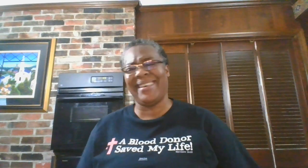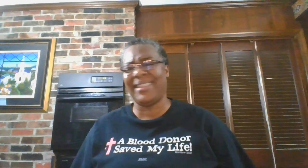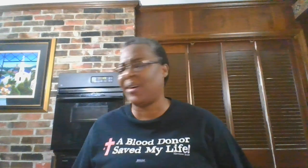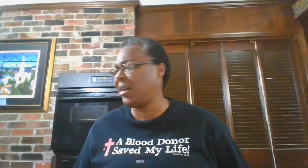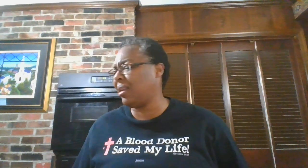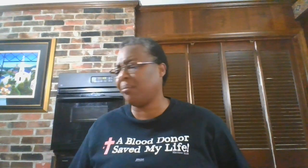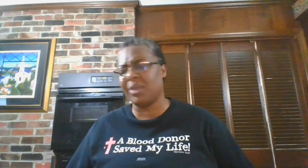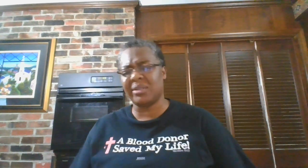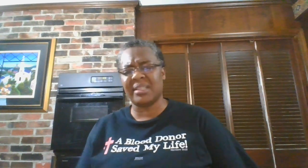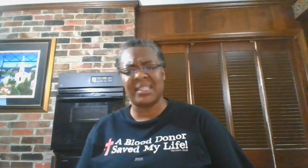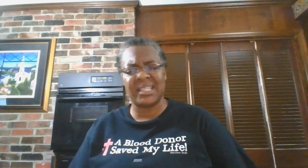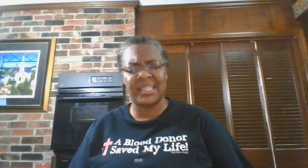Lord have mercy, Jesus.